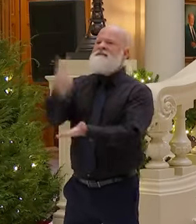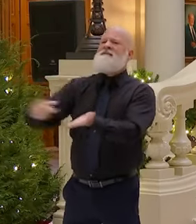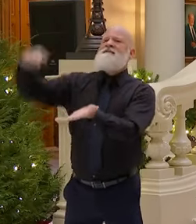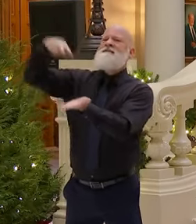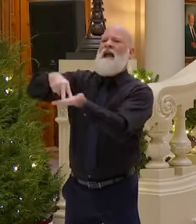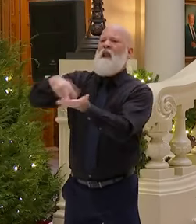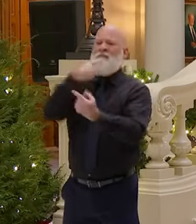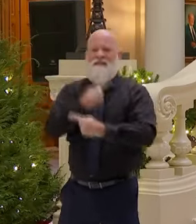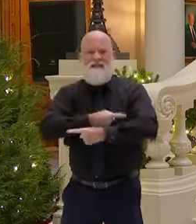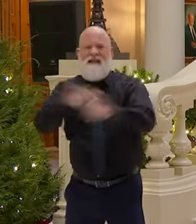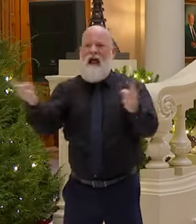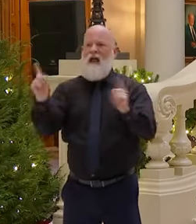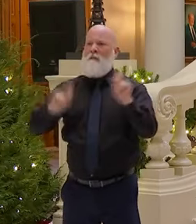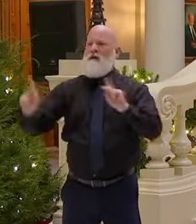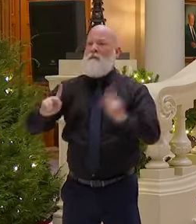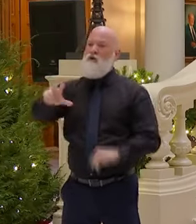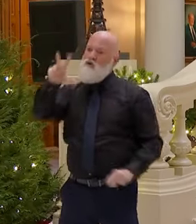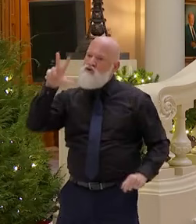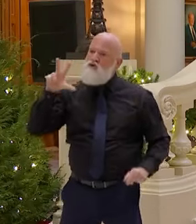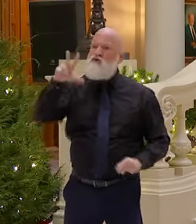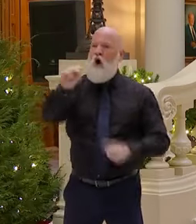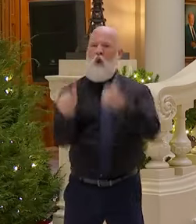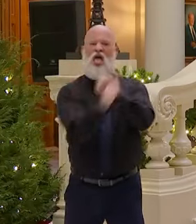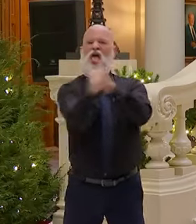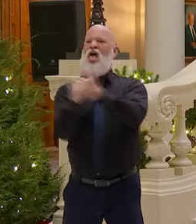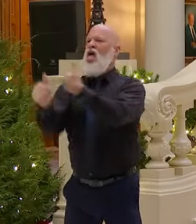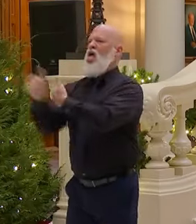intimidate. All that's wrong. It's un-American.